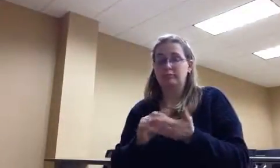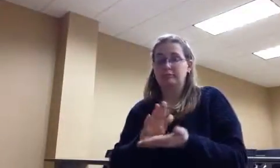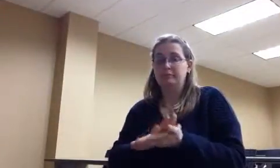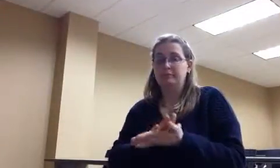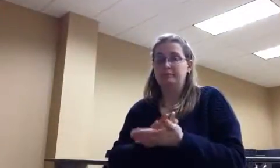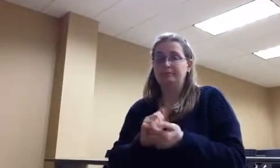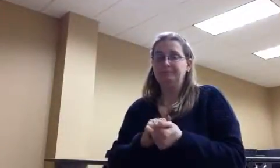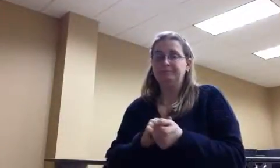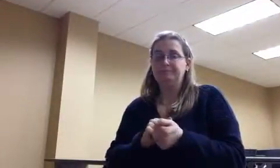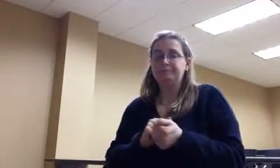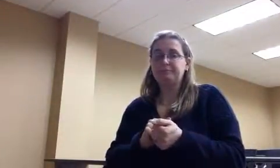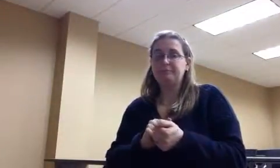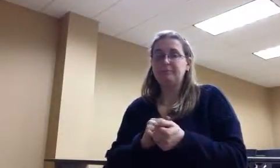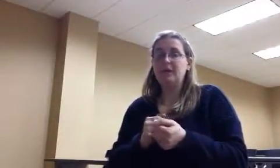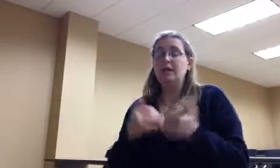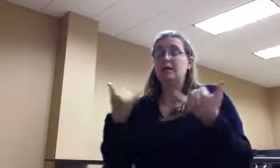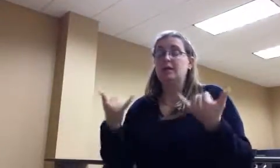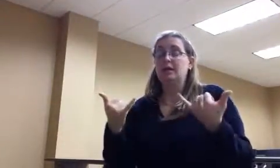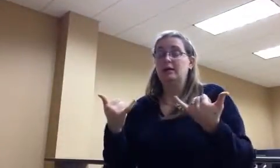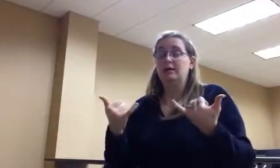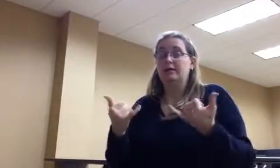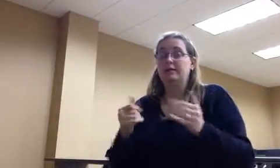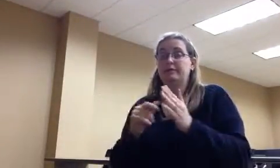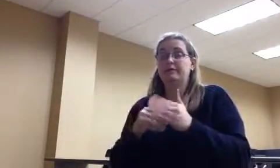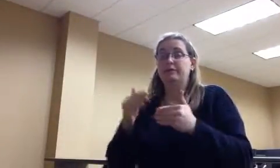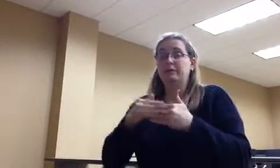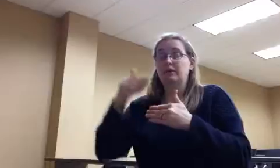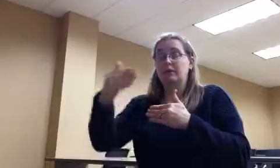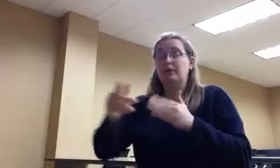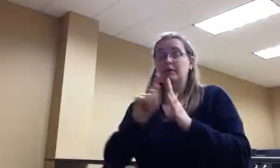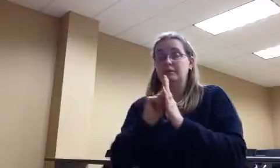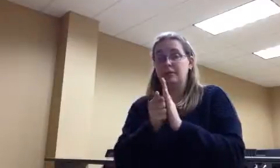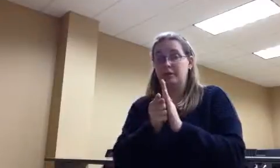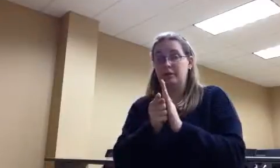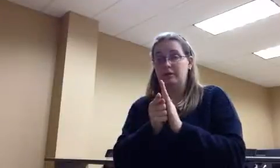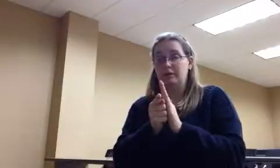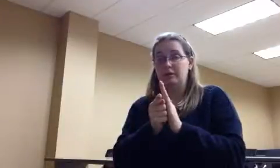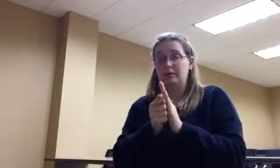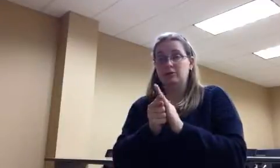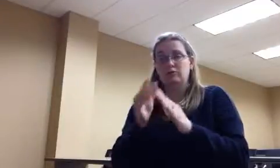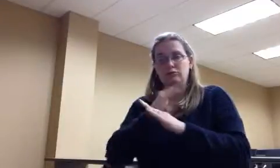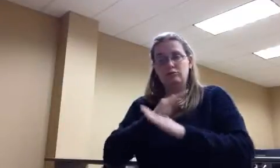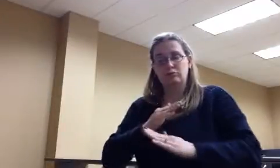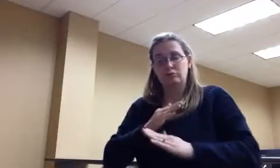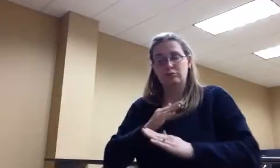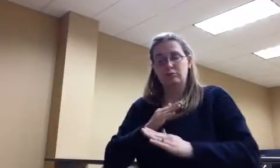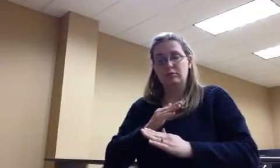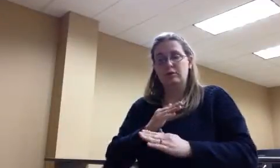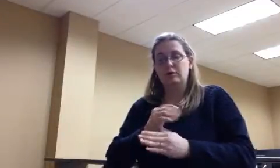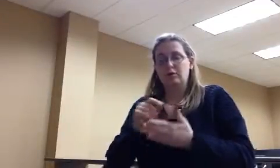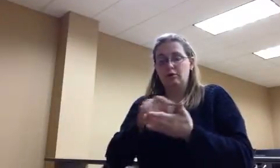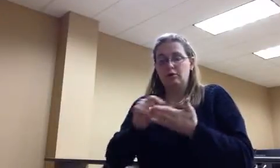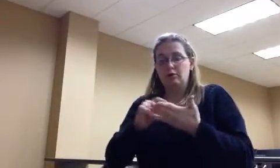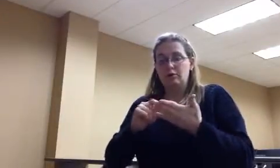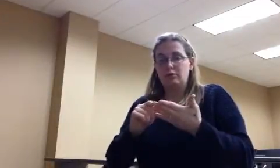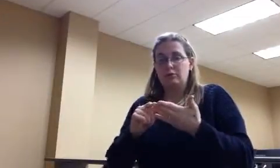Now for the next one minute, in total silence, I want you to write three things you know about me. It could be